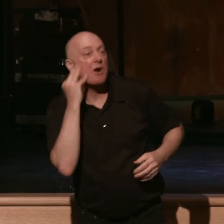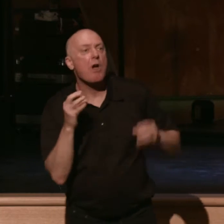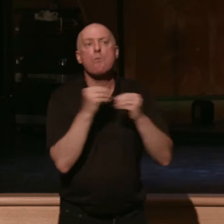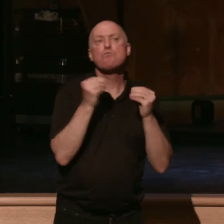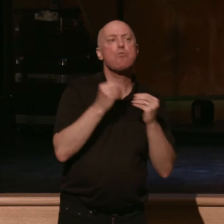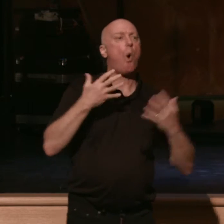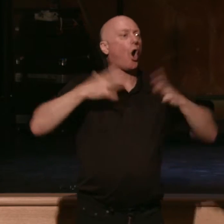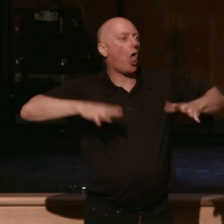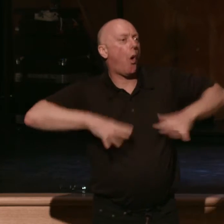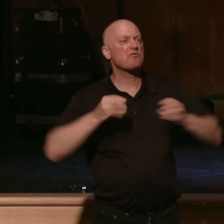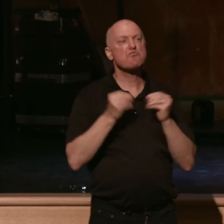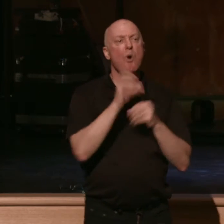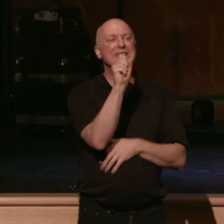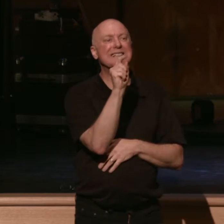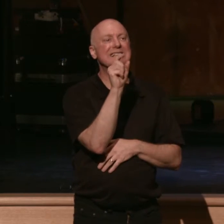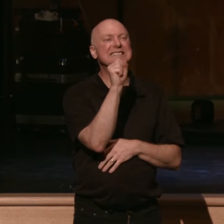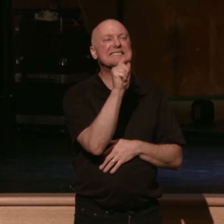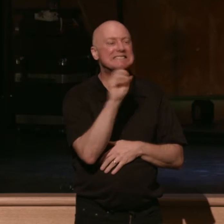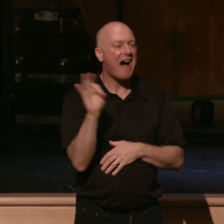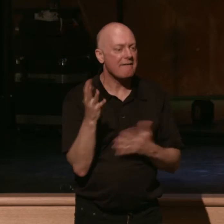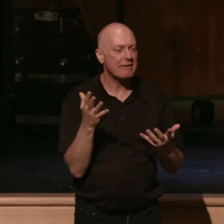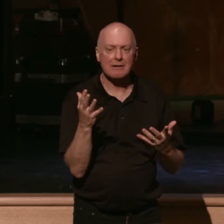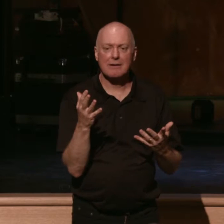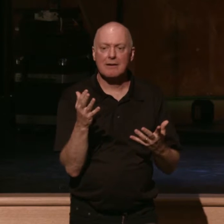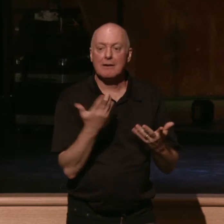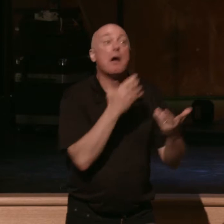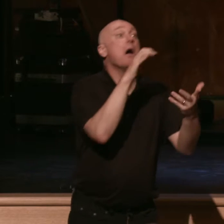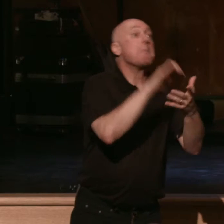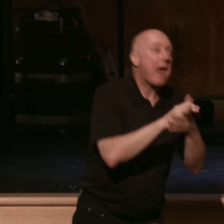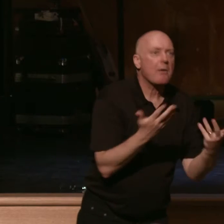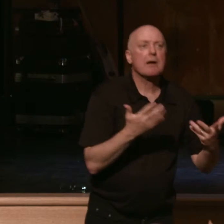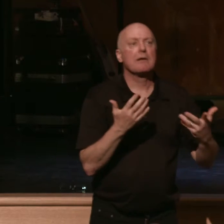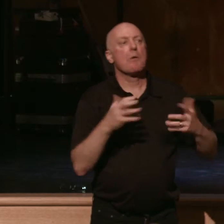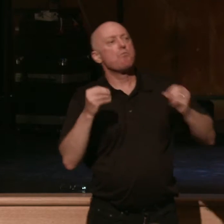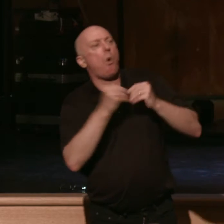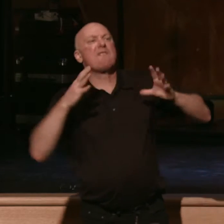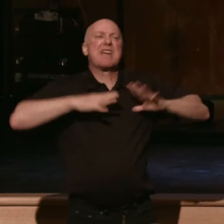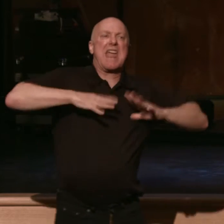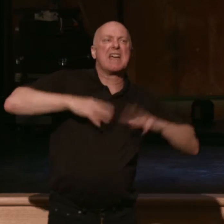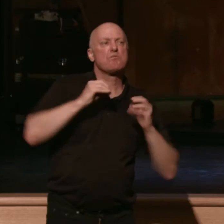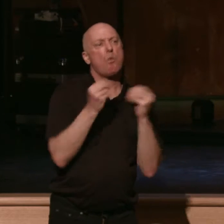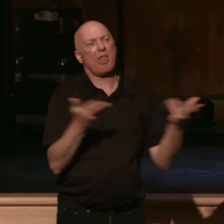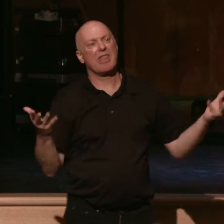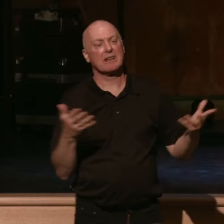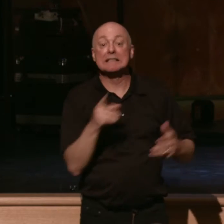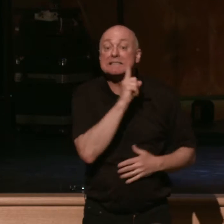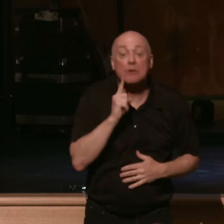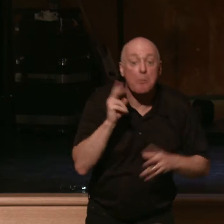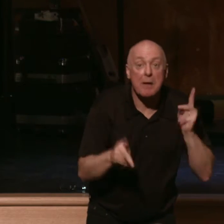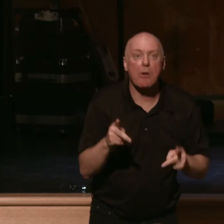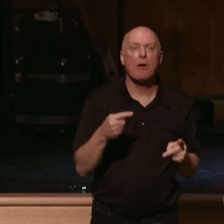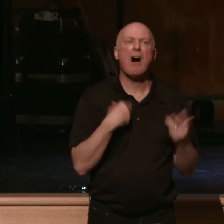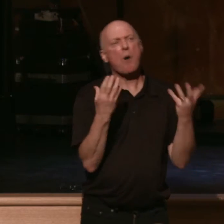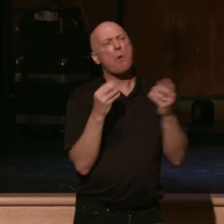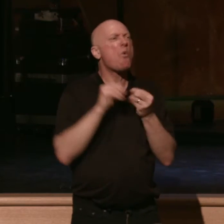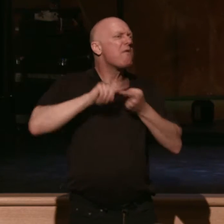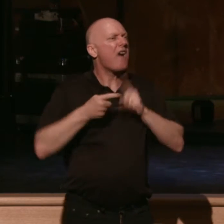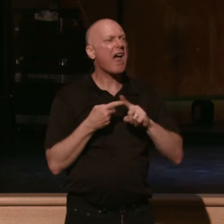clothes, more stuff. It's in the heart of the married, more vacation, more things. It's in the heart of the single, more companionship, more validation.